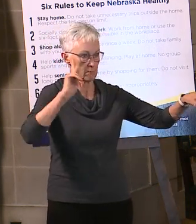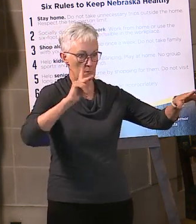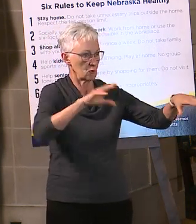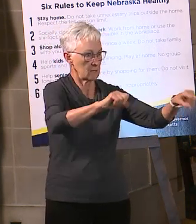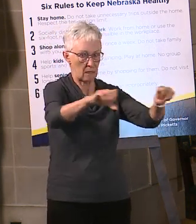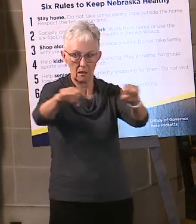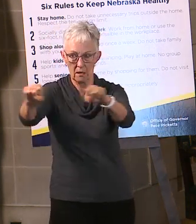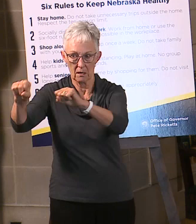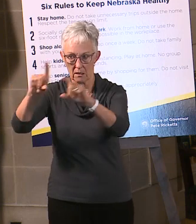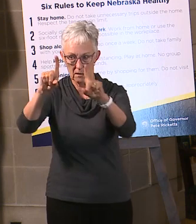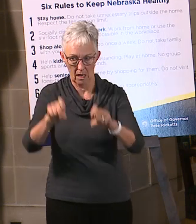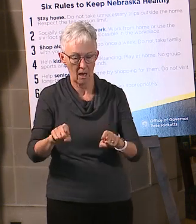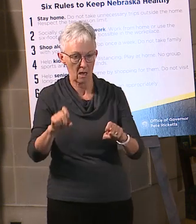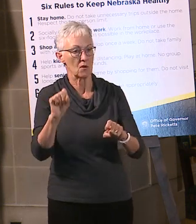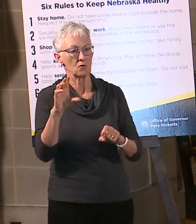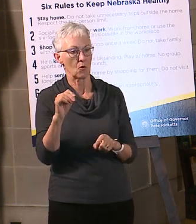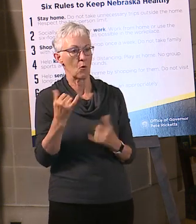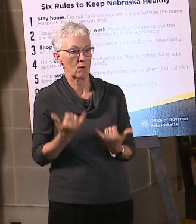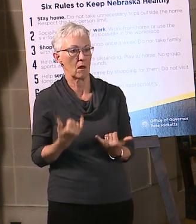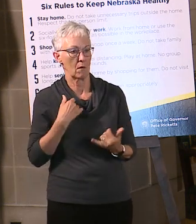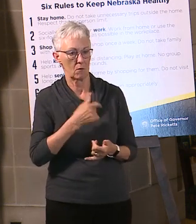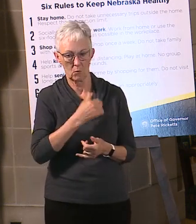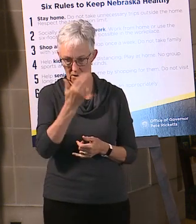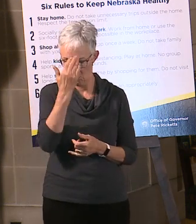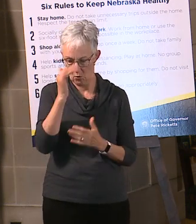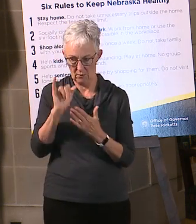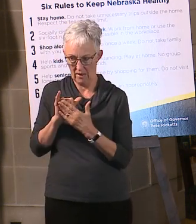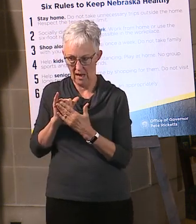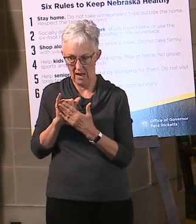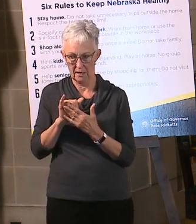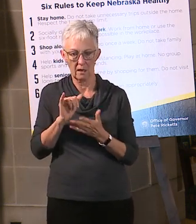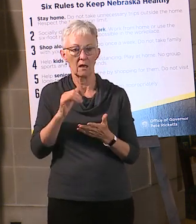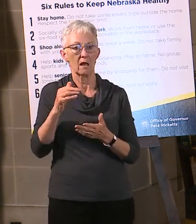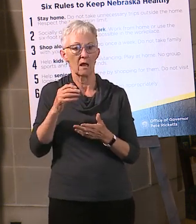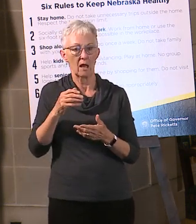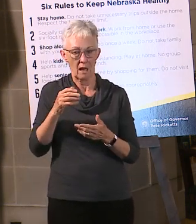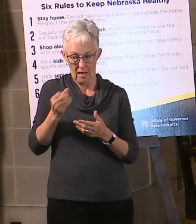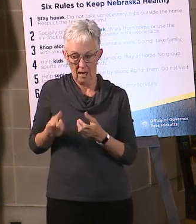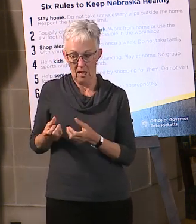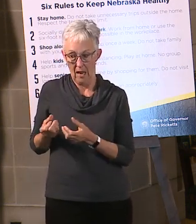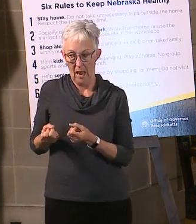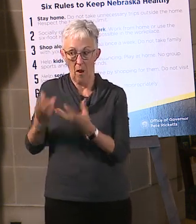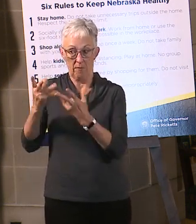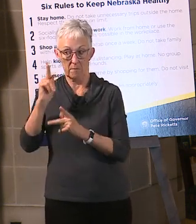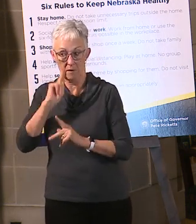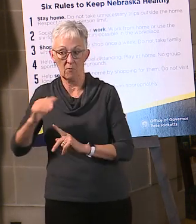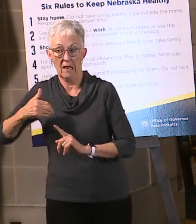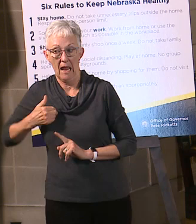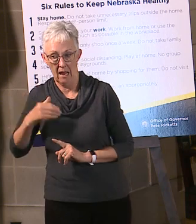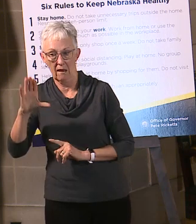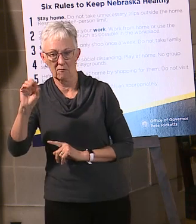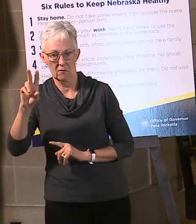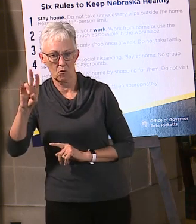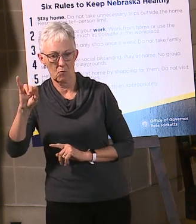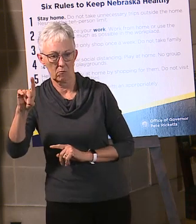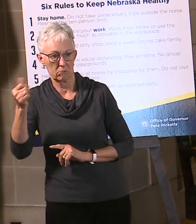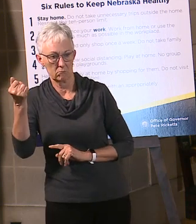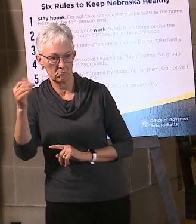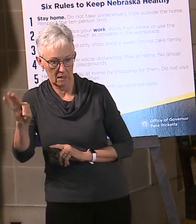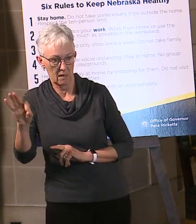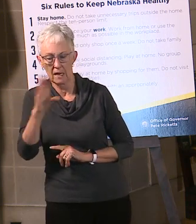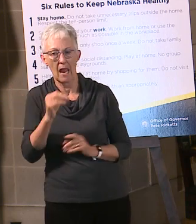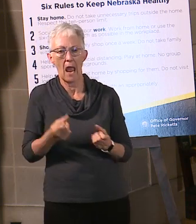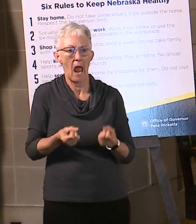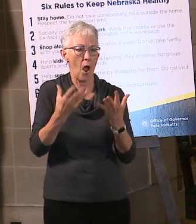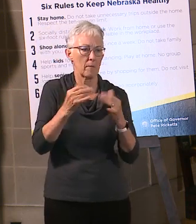.8%. And just so you know, that is also in line with what the folks at UNMC said the hospitalization rate would be based